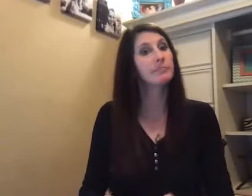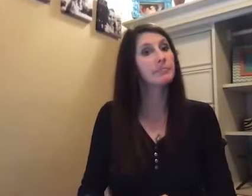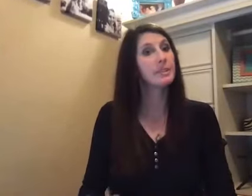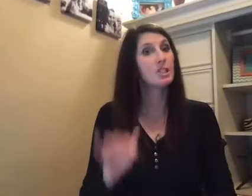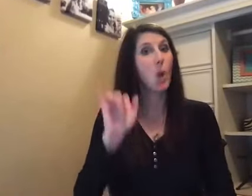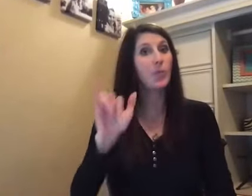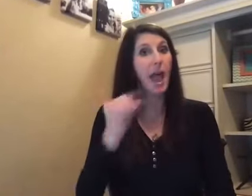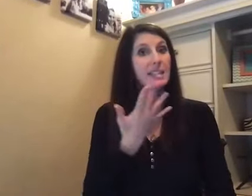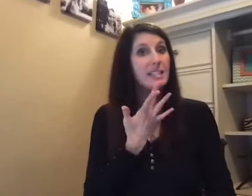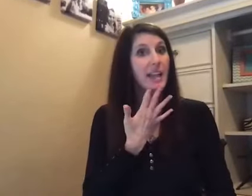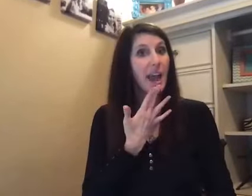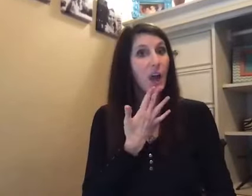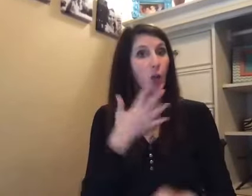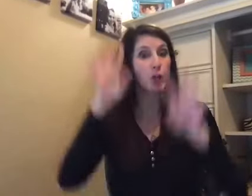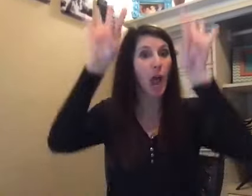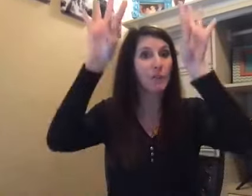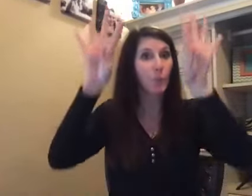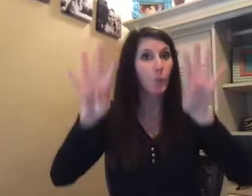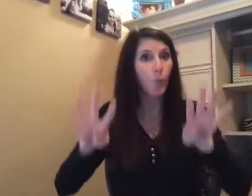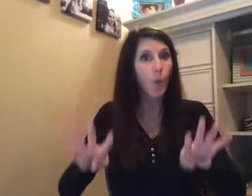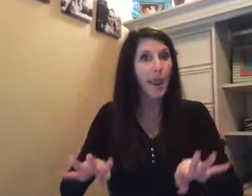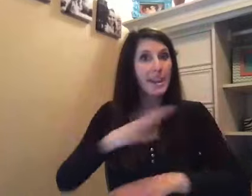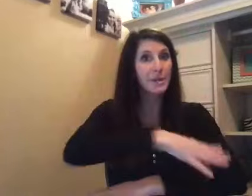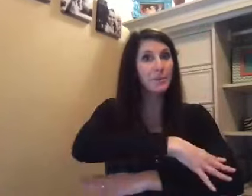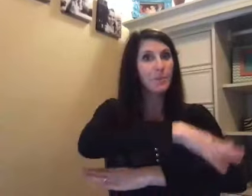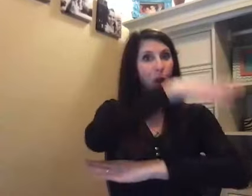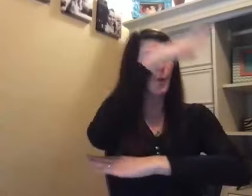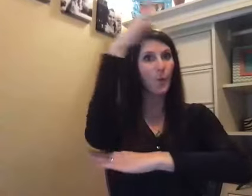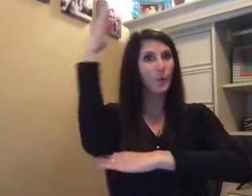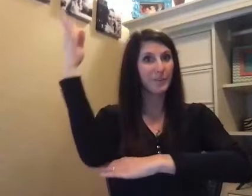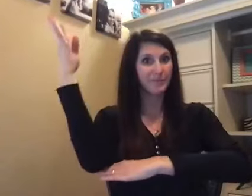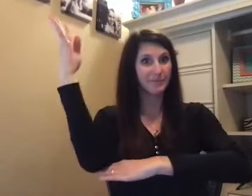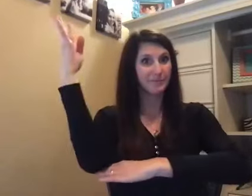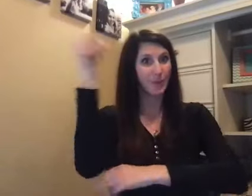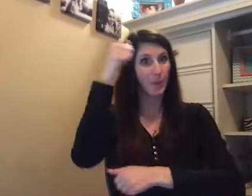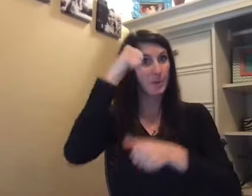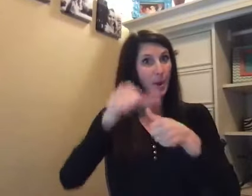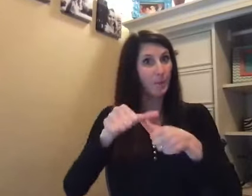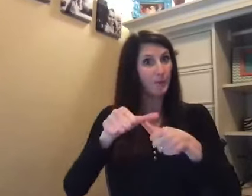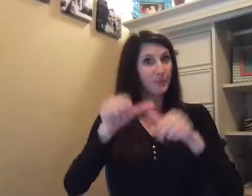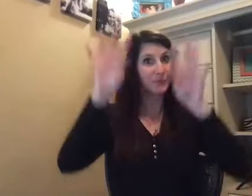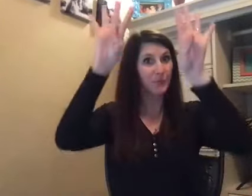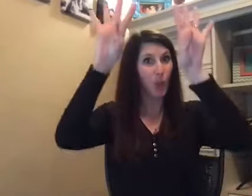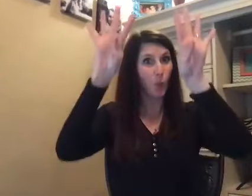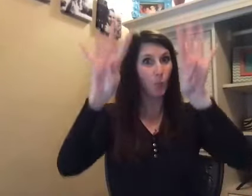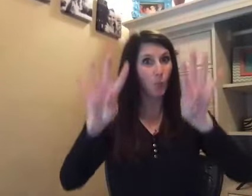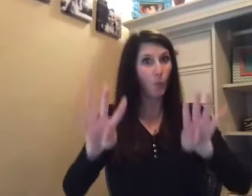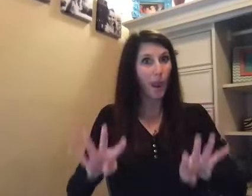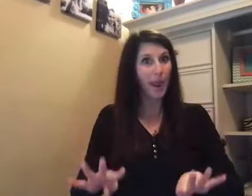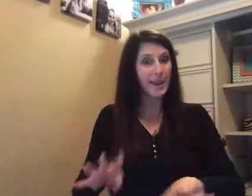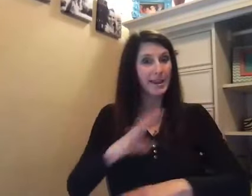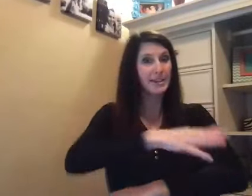So that's the color of the rainbow. Remember. Rainbow.